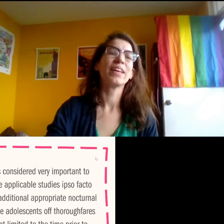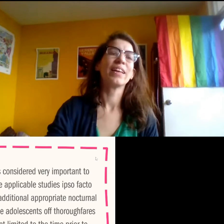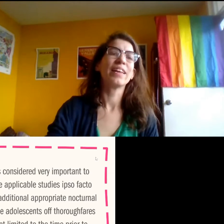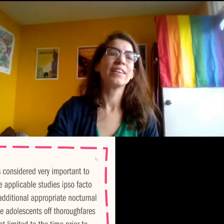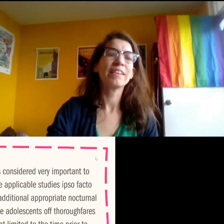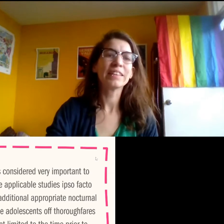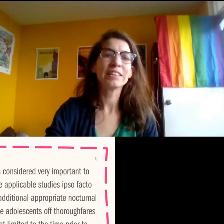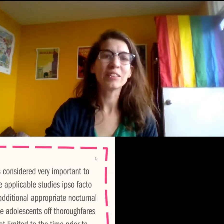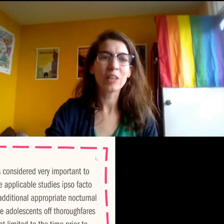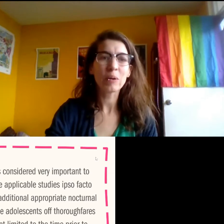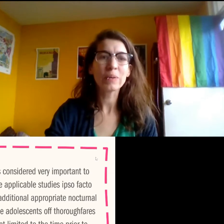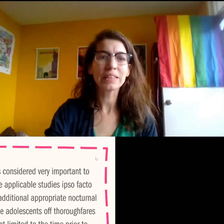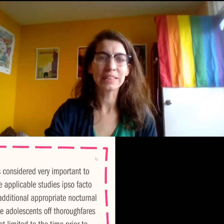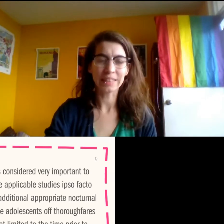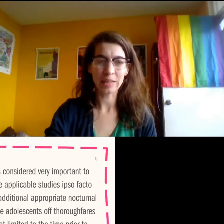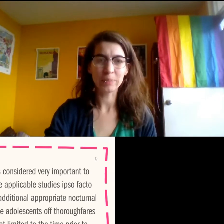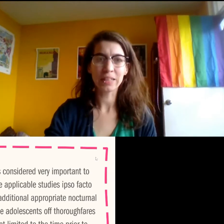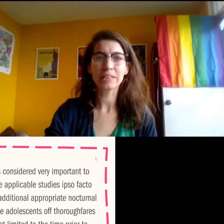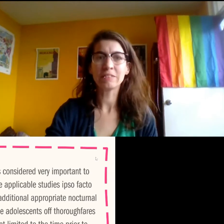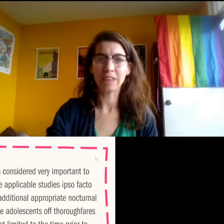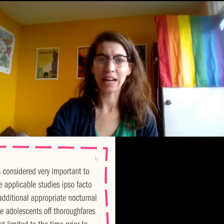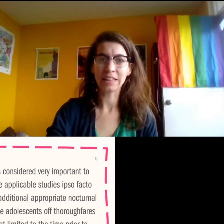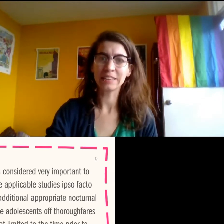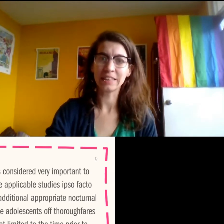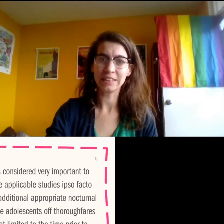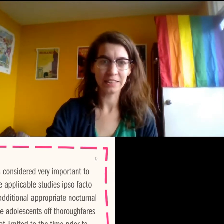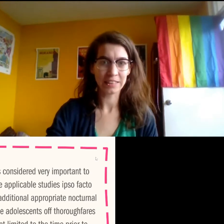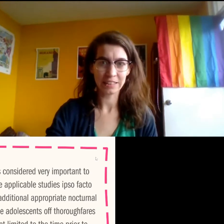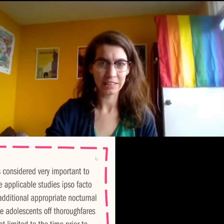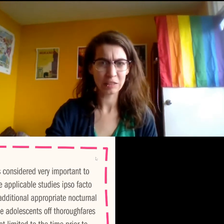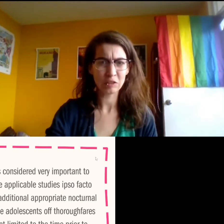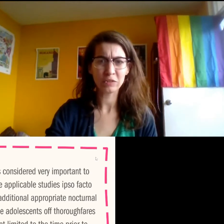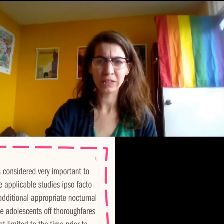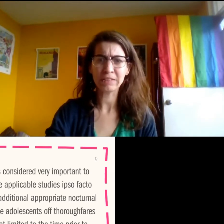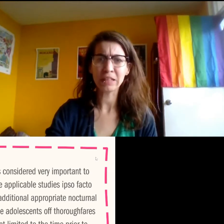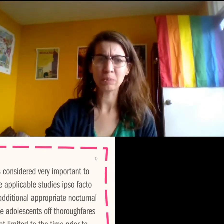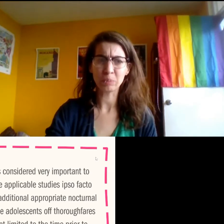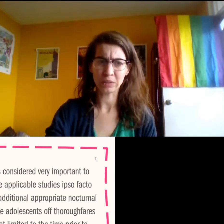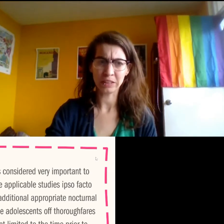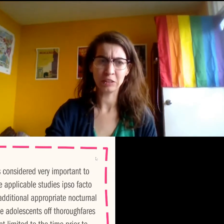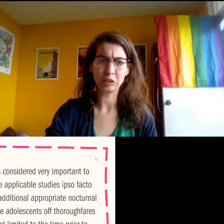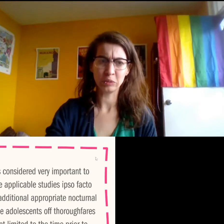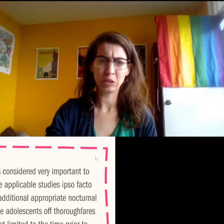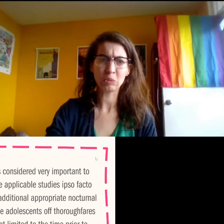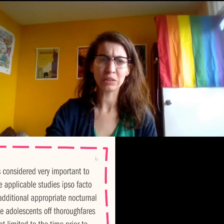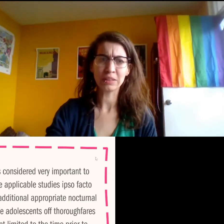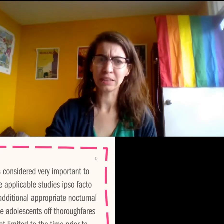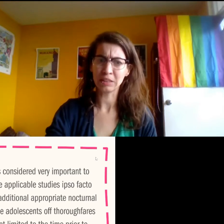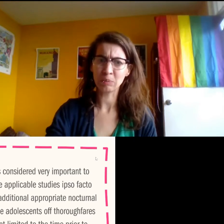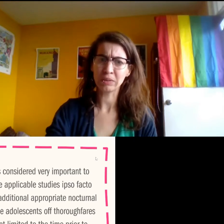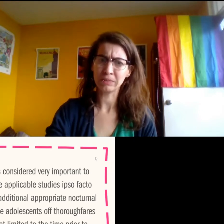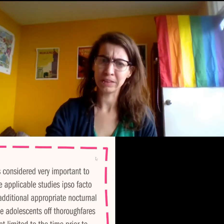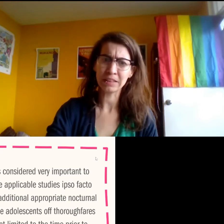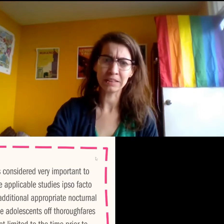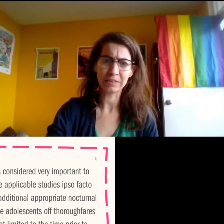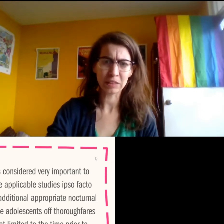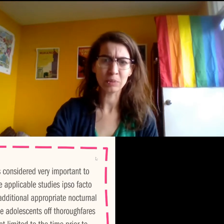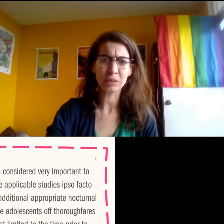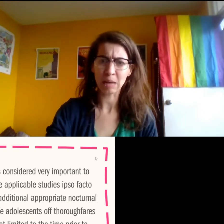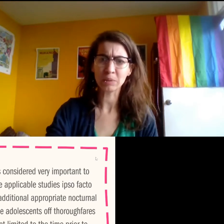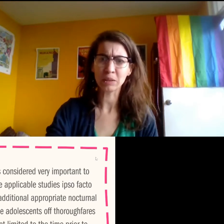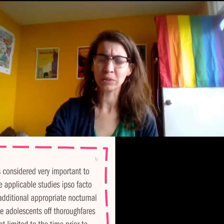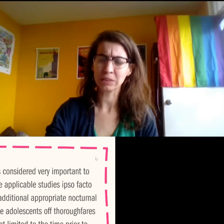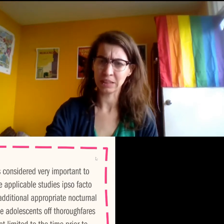There is no escaping the fact that it is considered very important to note that a number of various